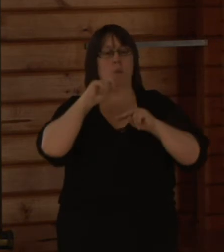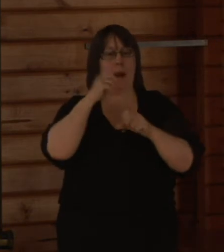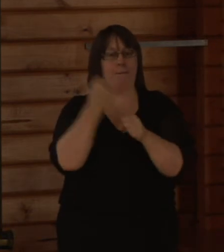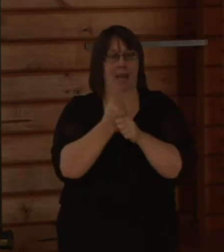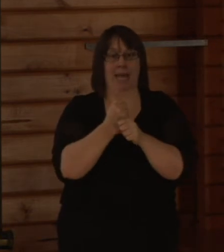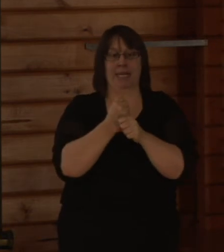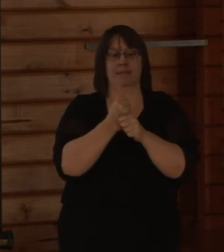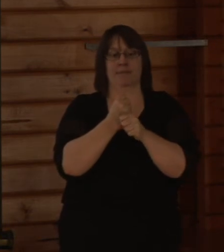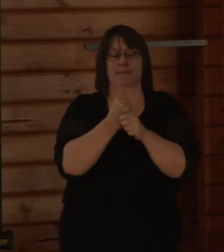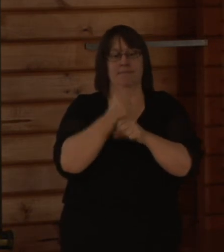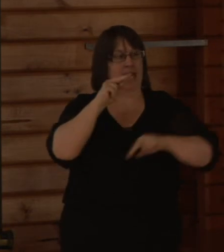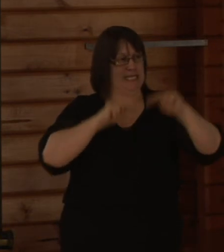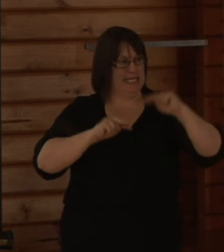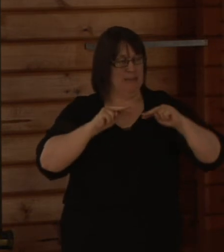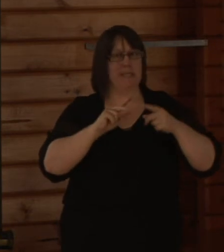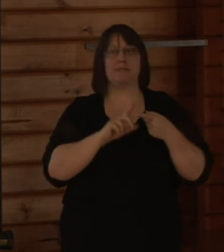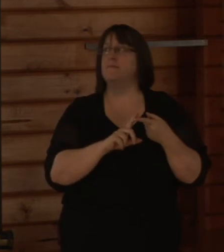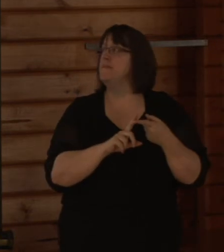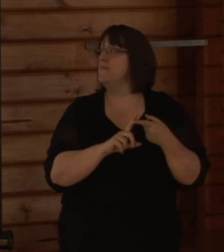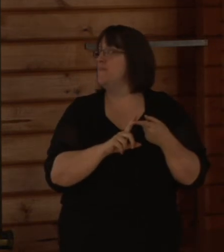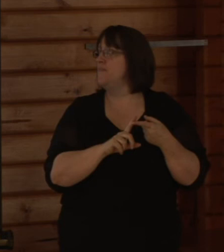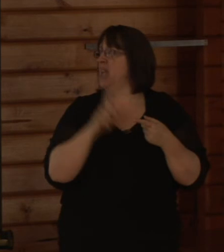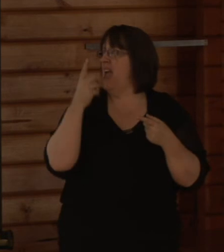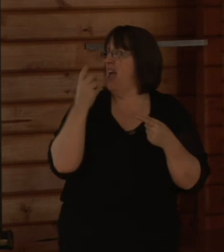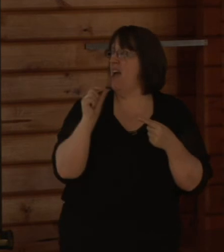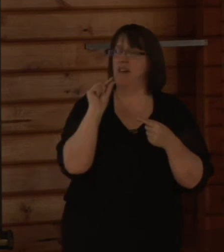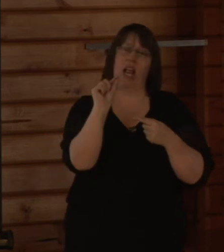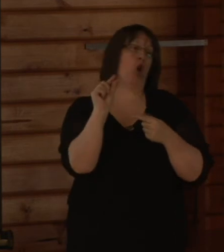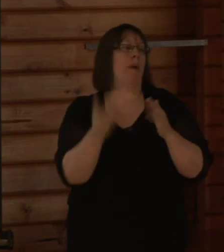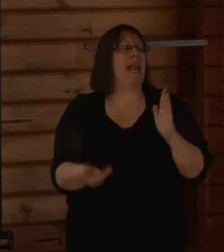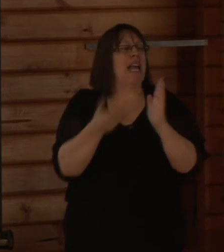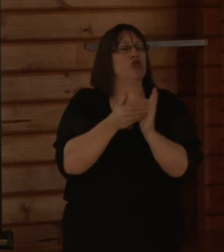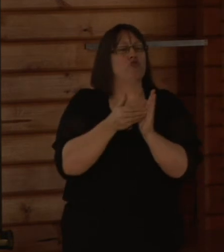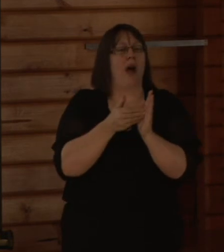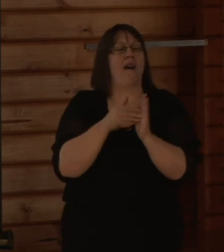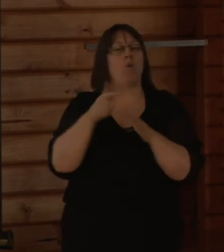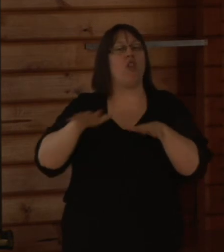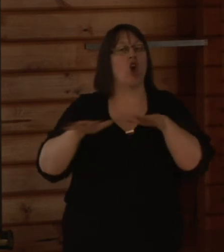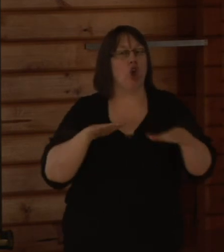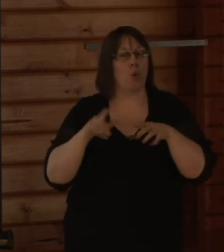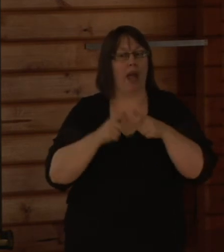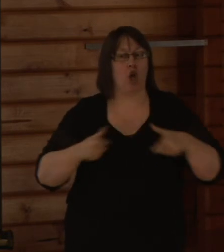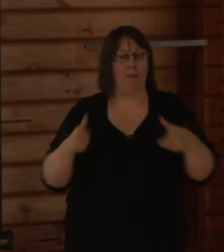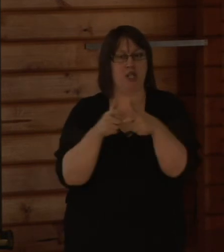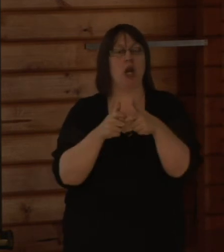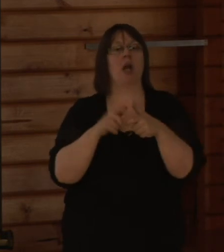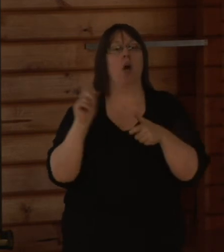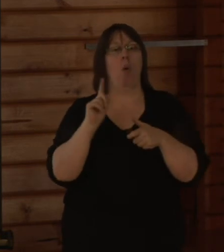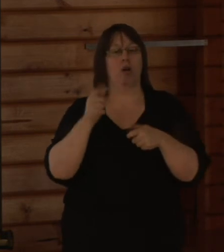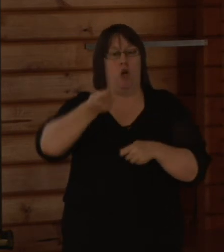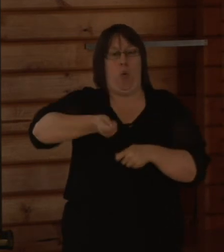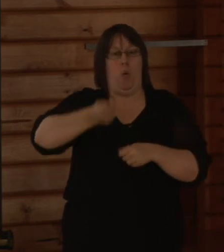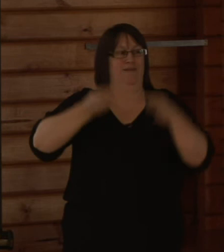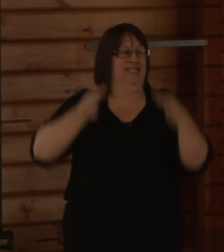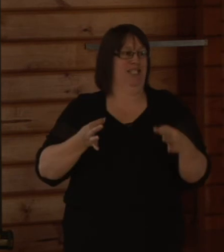There is an additional step in the process or an additional consideration for the earthquake commission, the declaratory judgment process